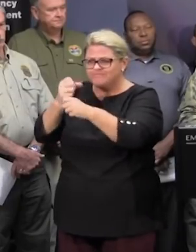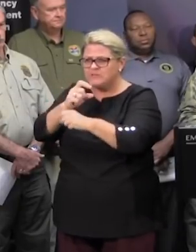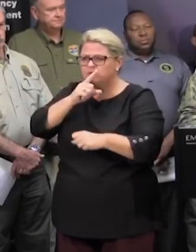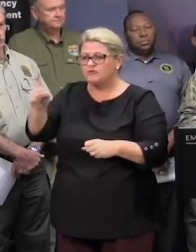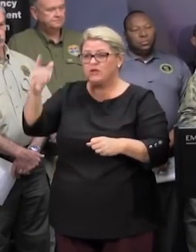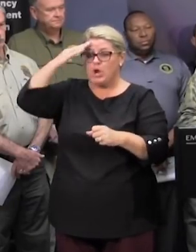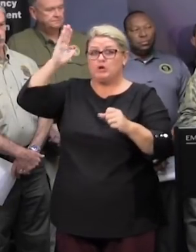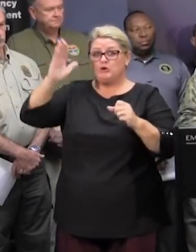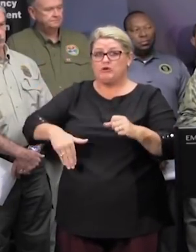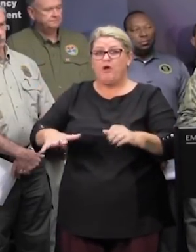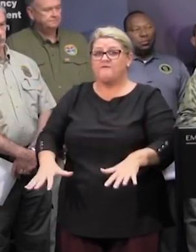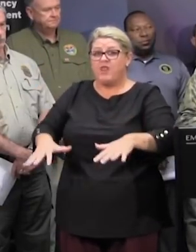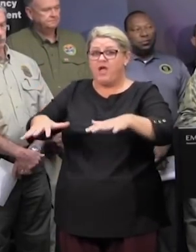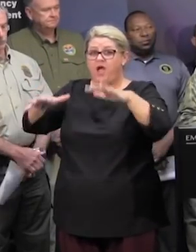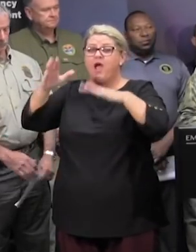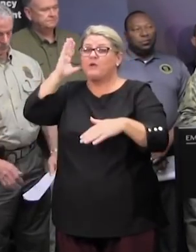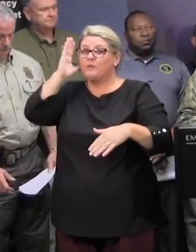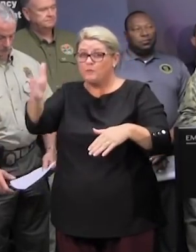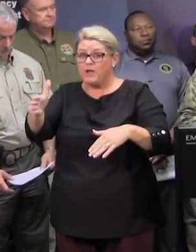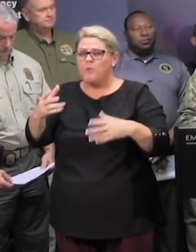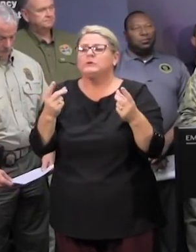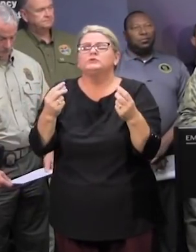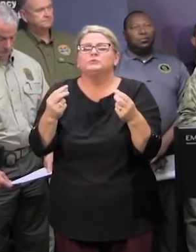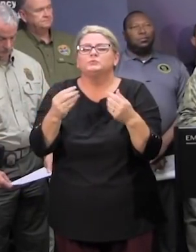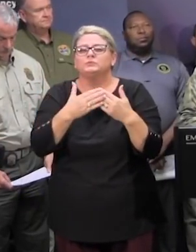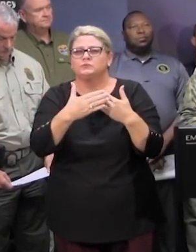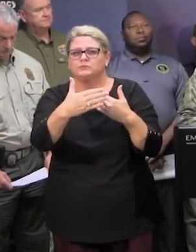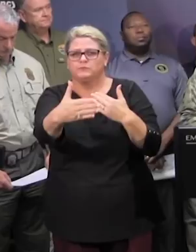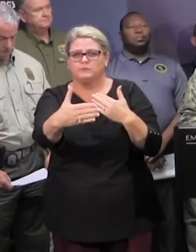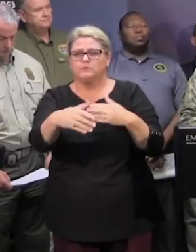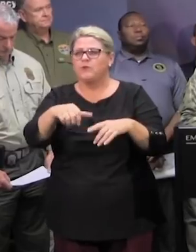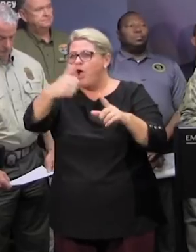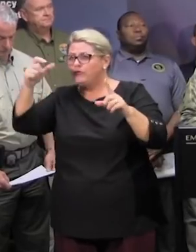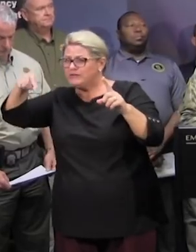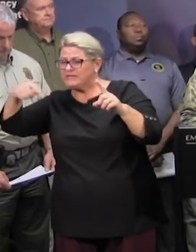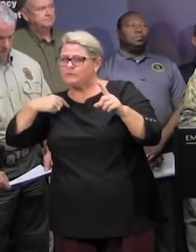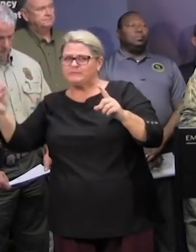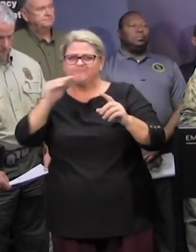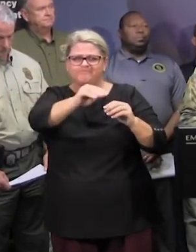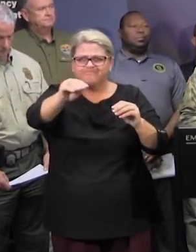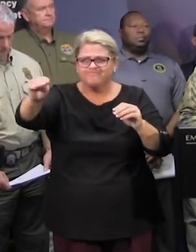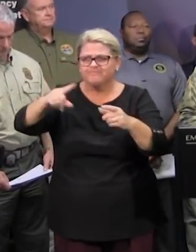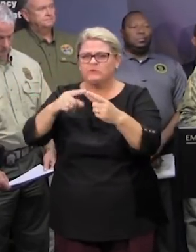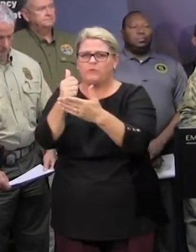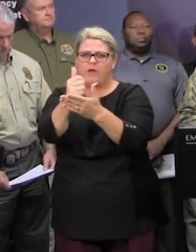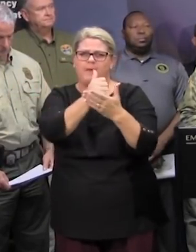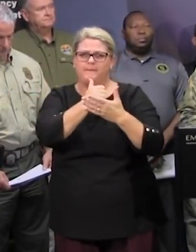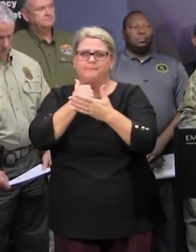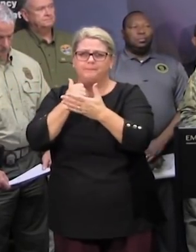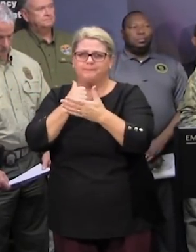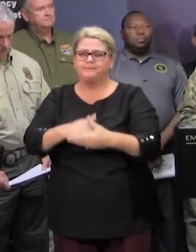floods that are coming and those consequences and we are repositioning other assets to be able to handle that uh